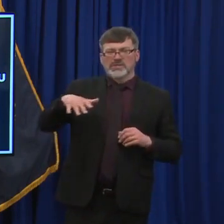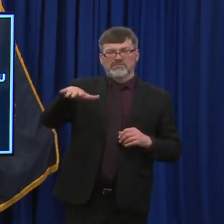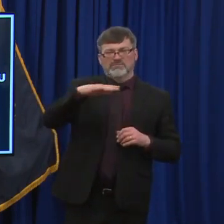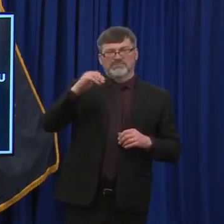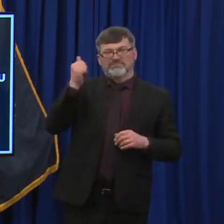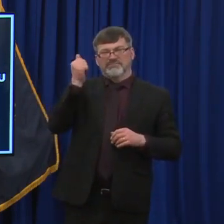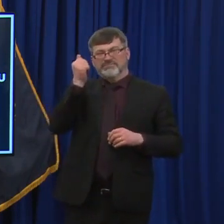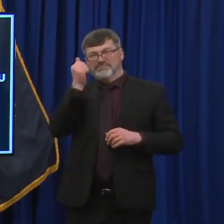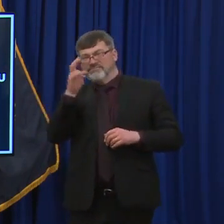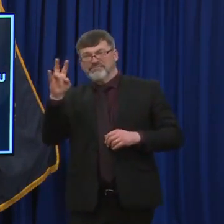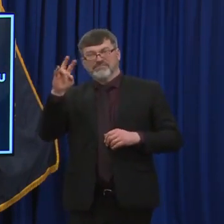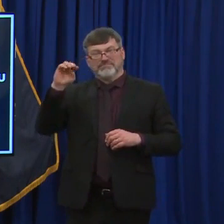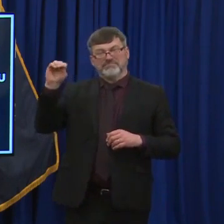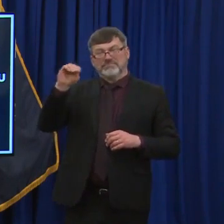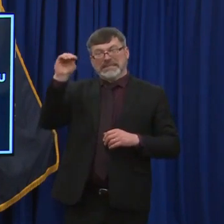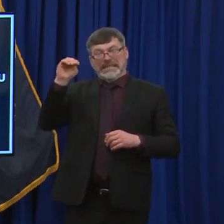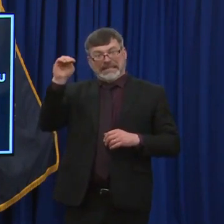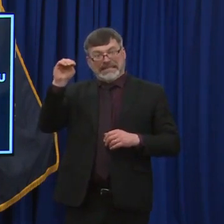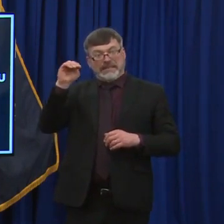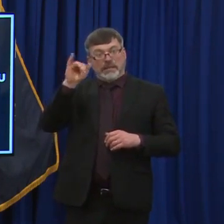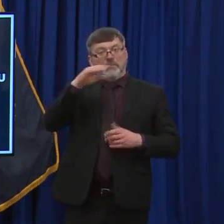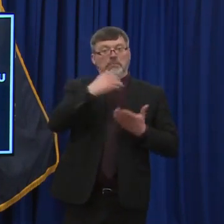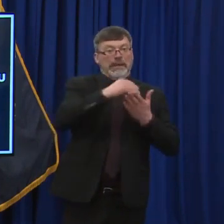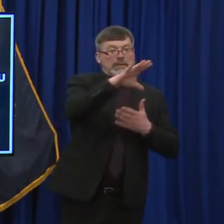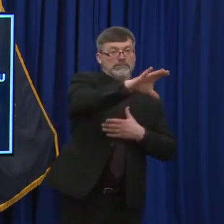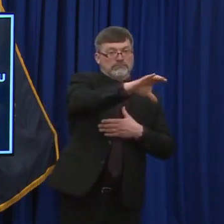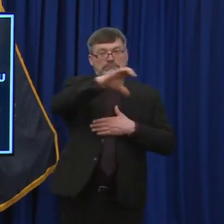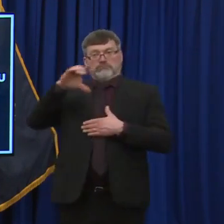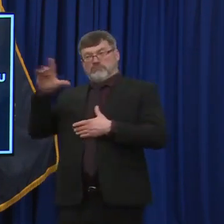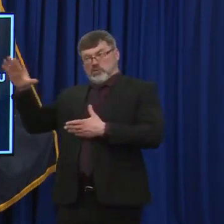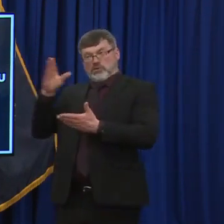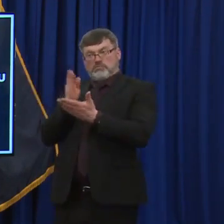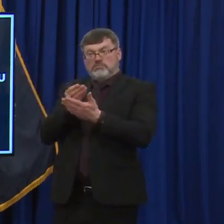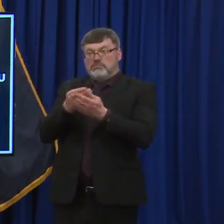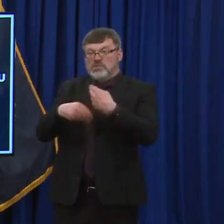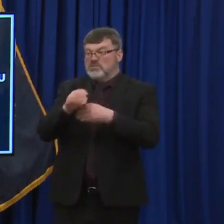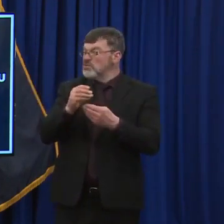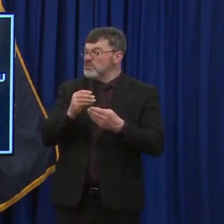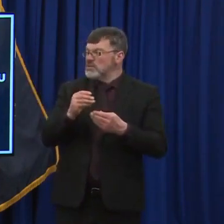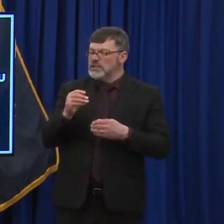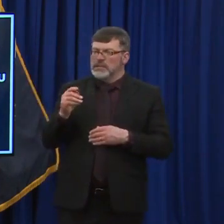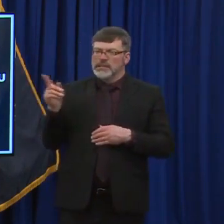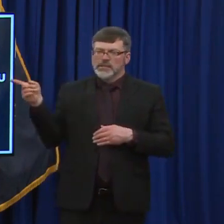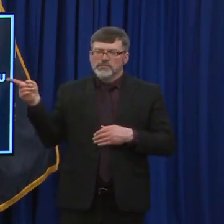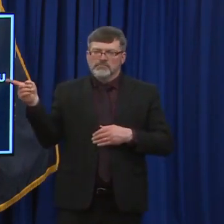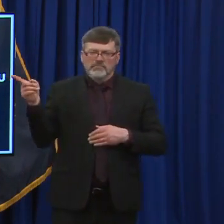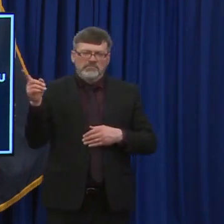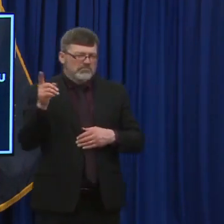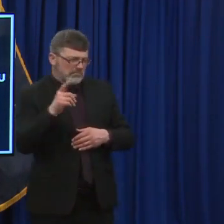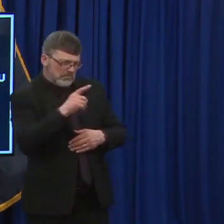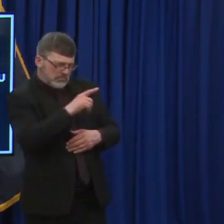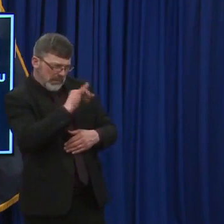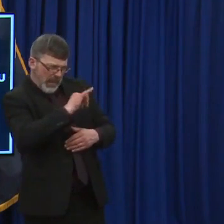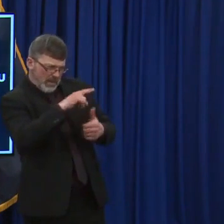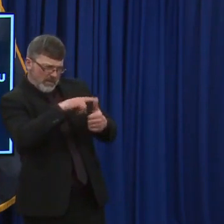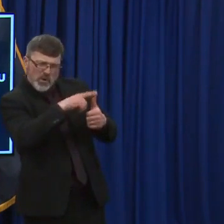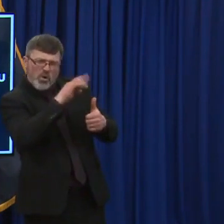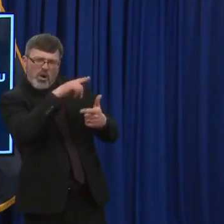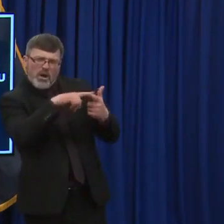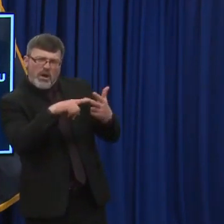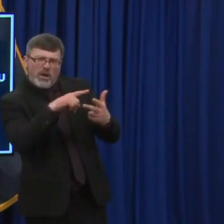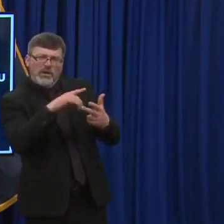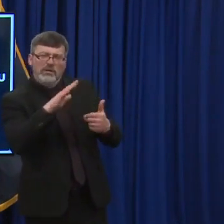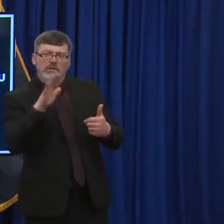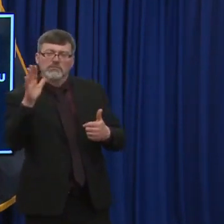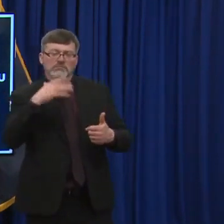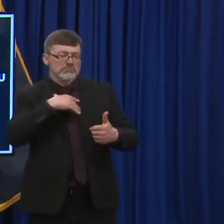when it seems like they need more money? I have a couple more. you want me to ask? me, yeah, Nancy, let me take that one if I could. So I did see that